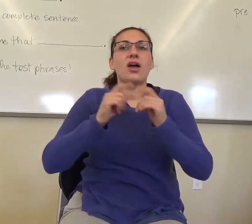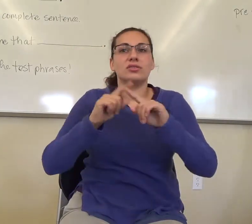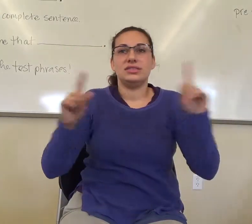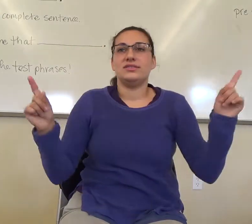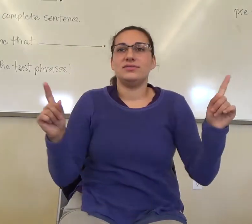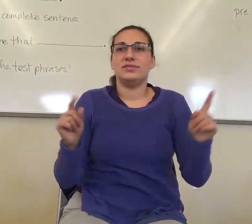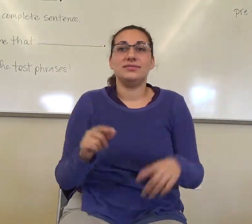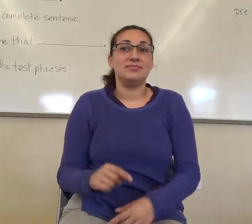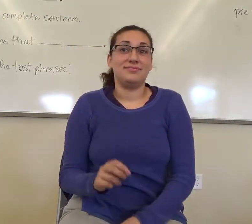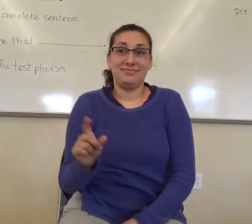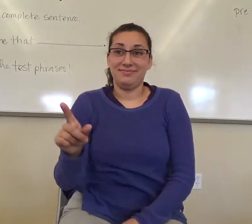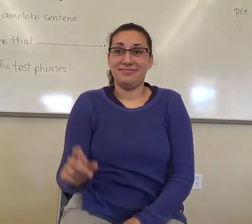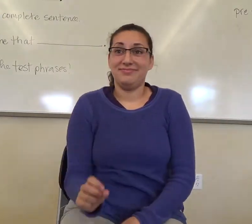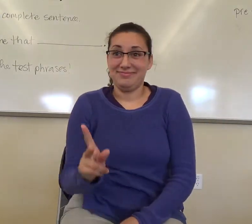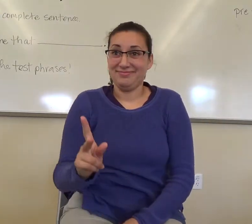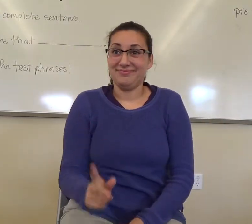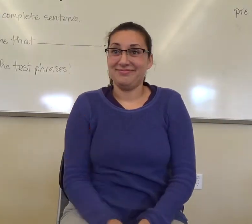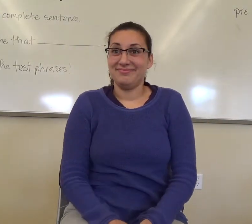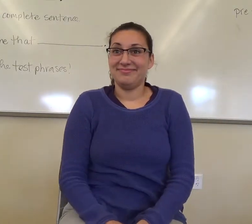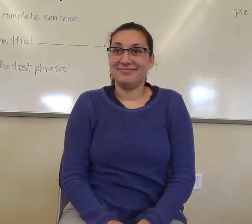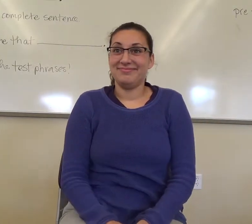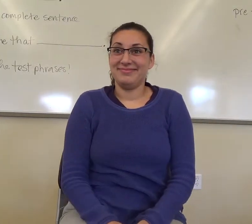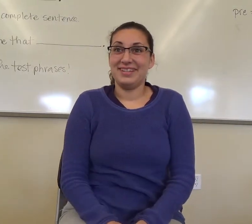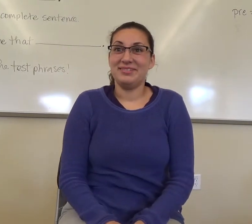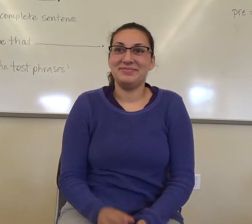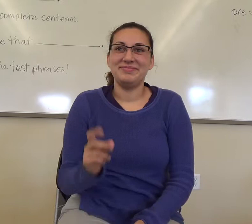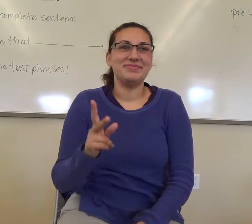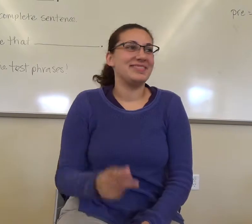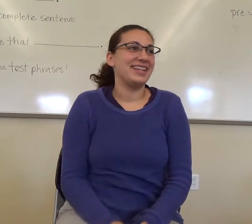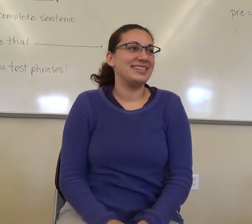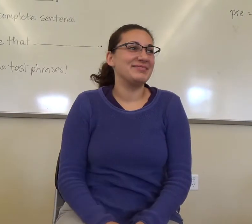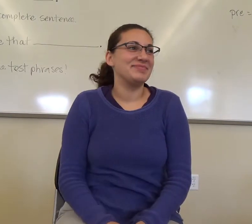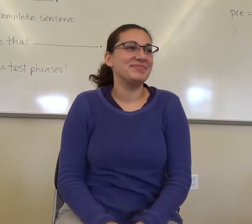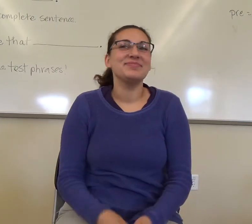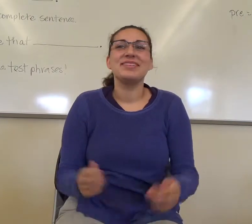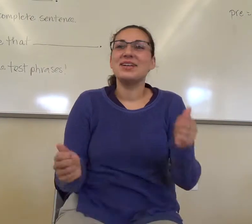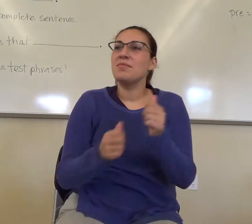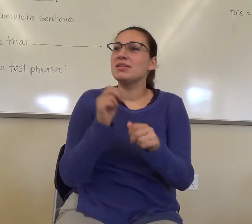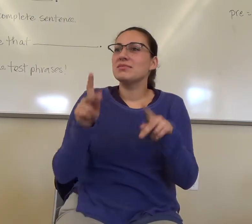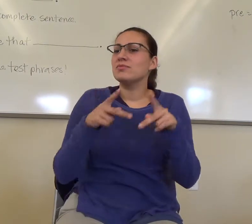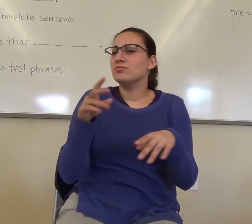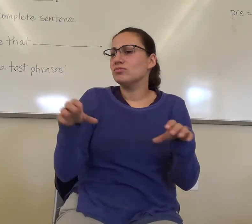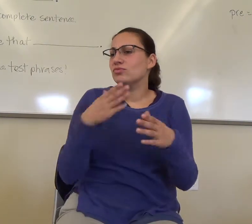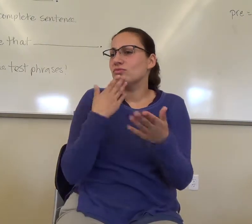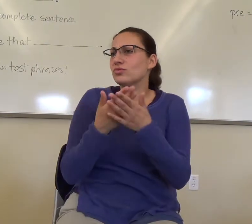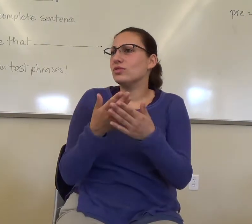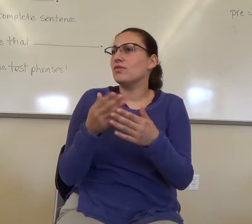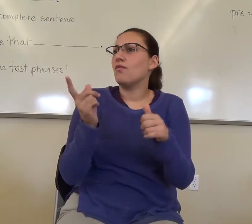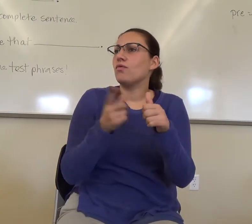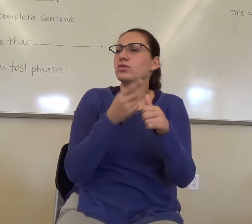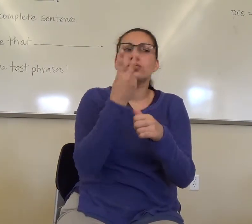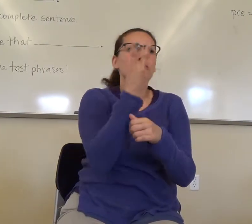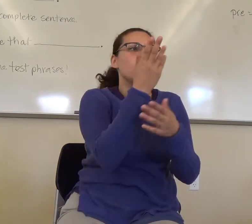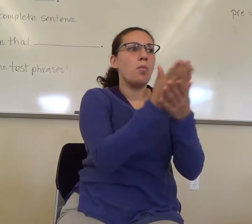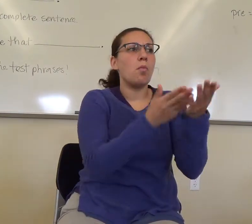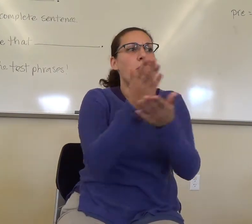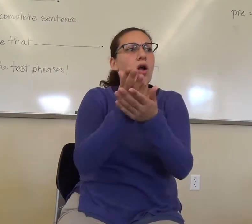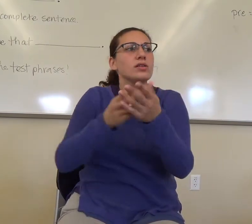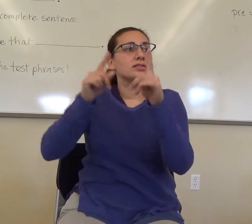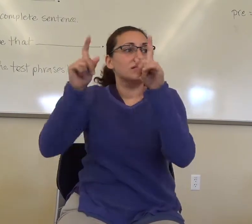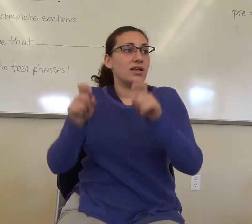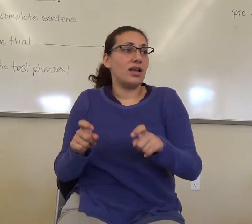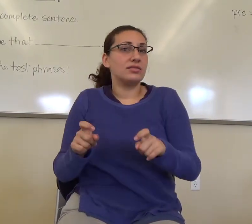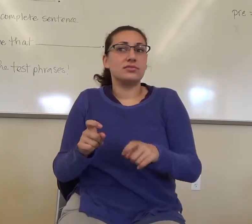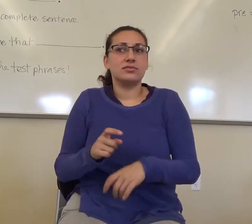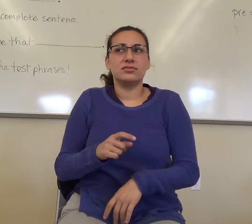A handful of people... Most people did really well on the first two parts. So, I didn't even worry about... think there were a